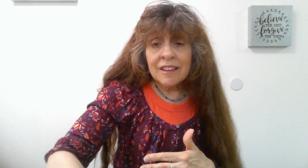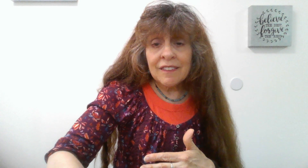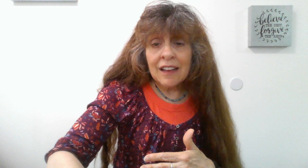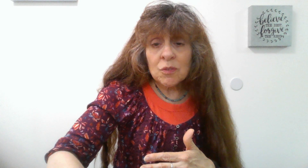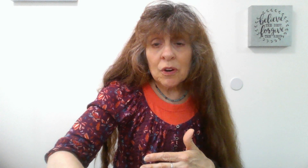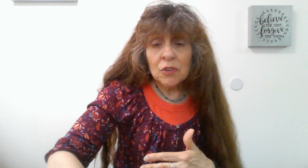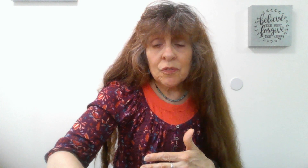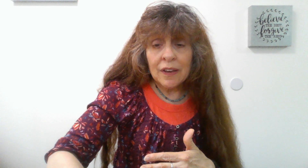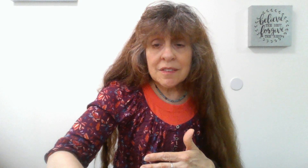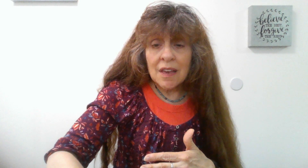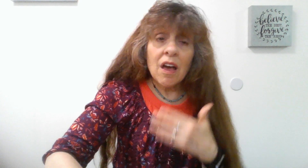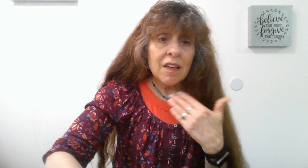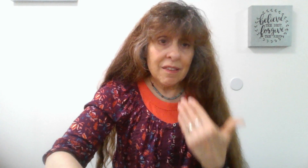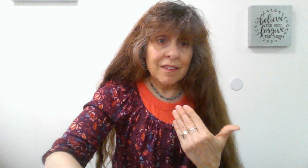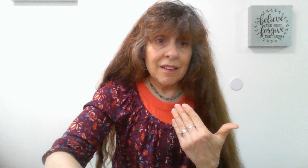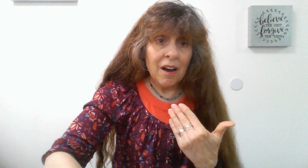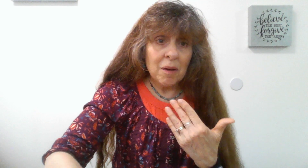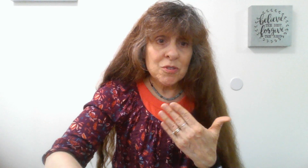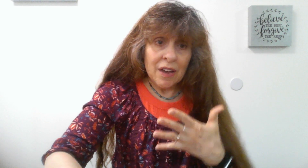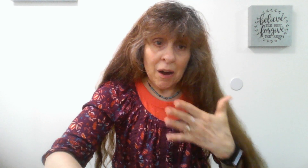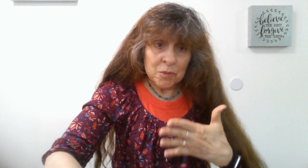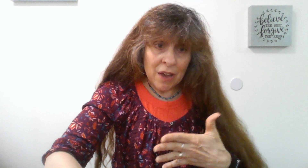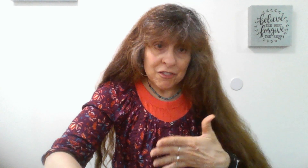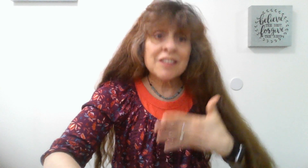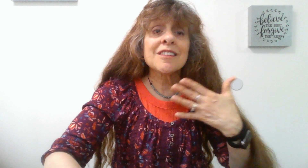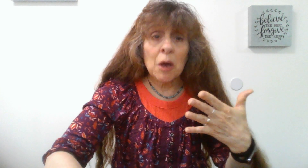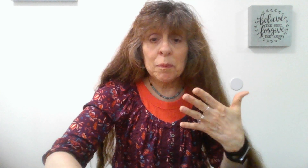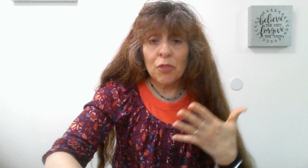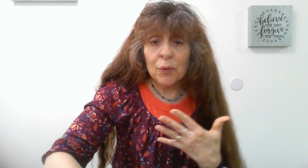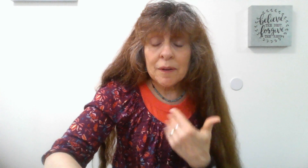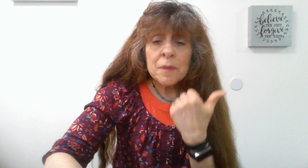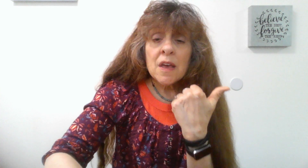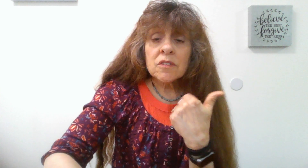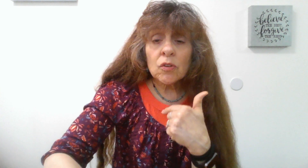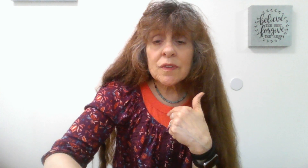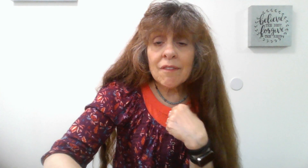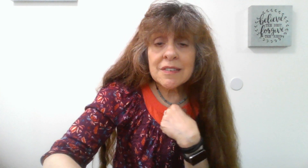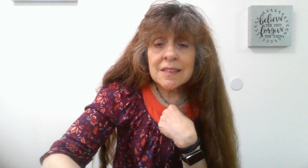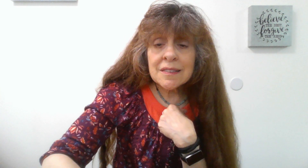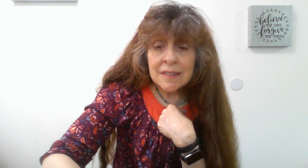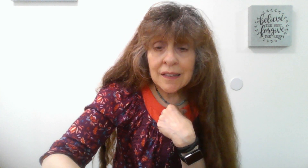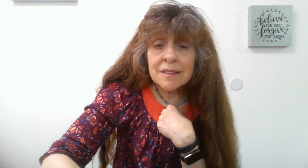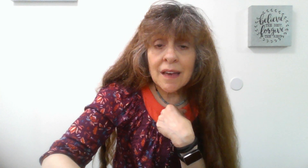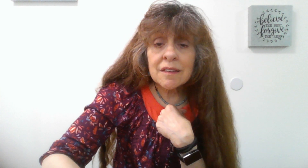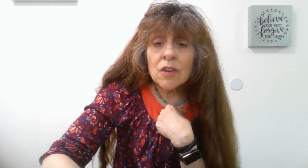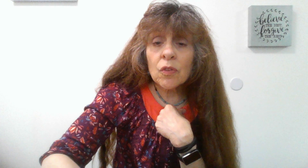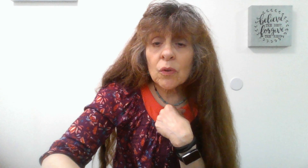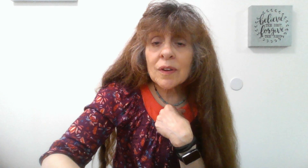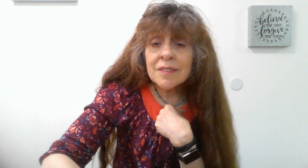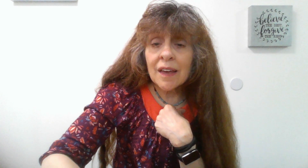that's where you have Jesus help you through it. So Luke 17, 6 says, So the Lord said,